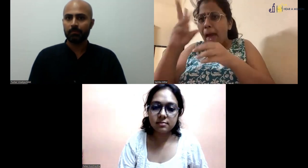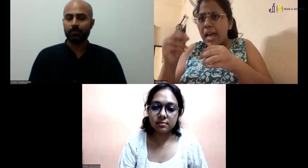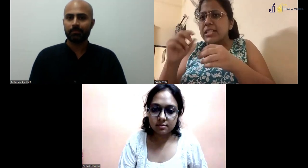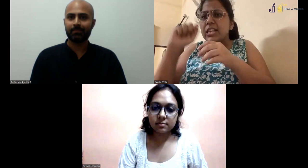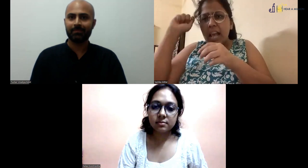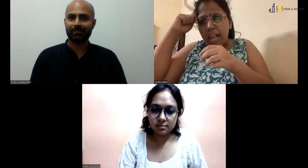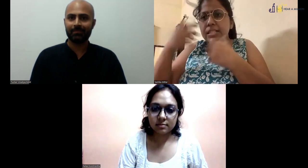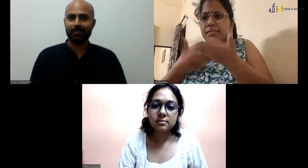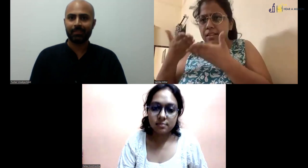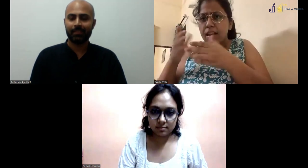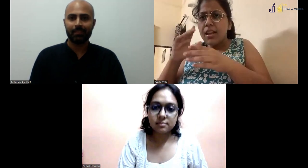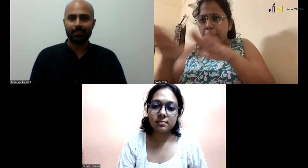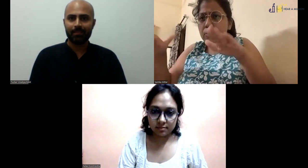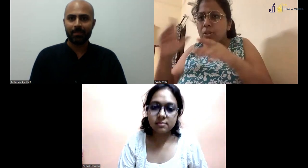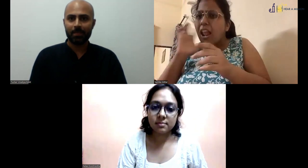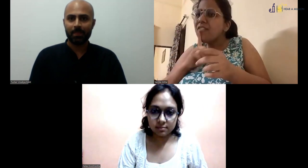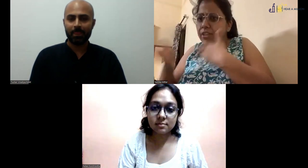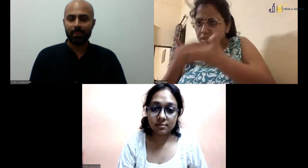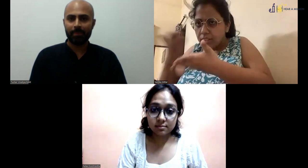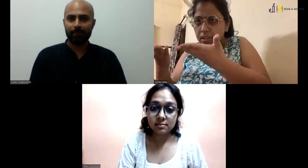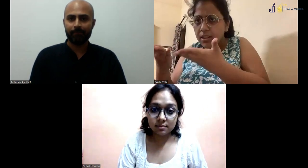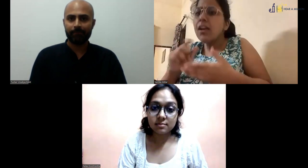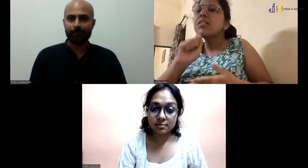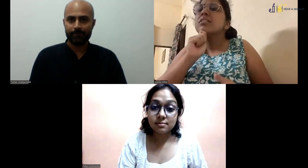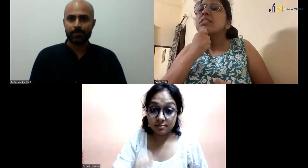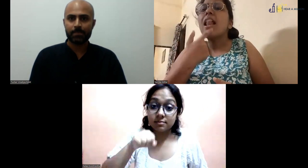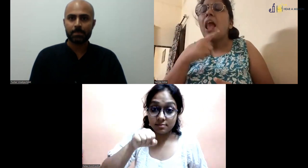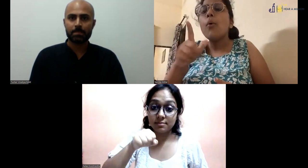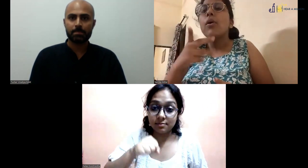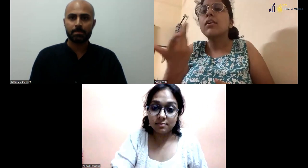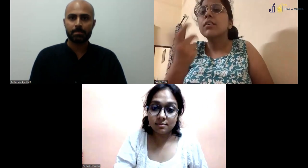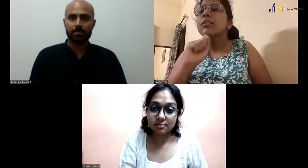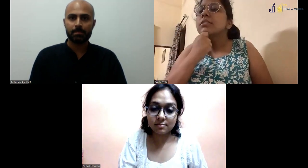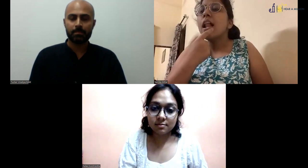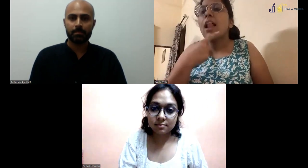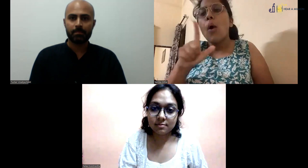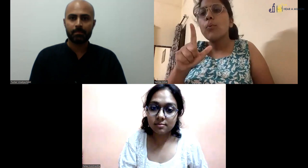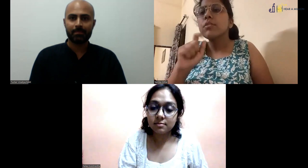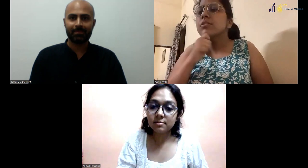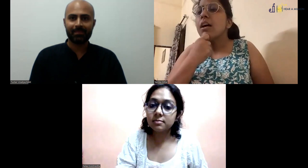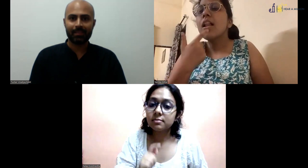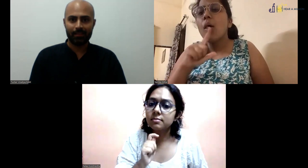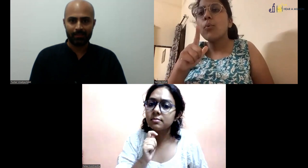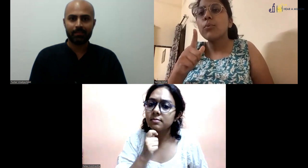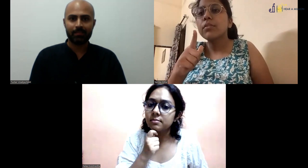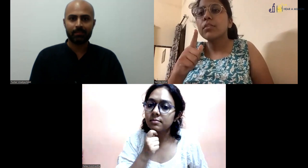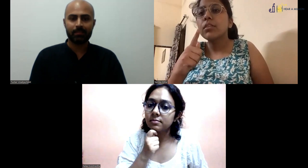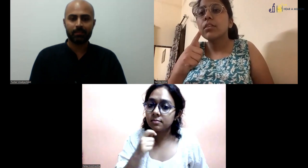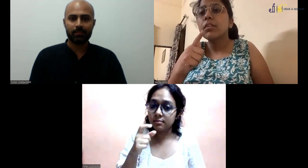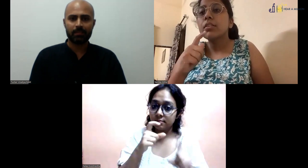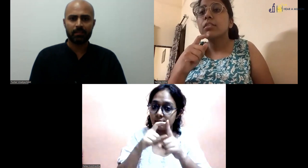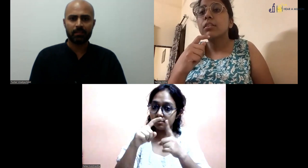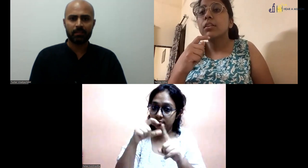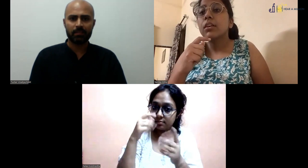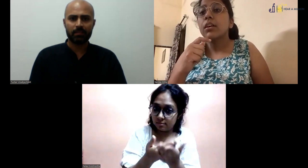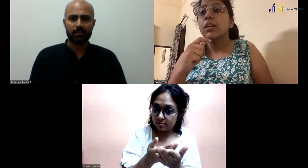My question is that subject teaching like math and all these, what is the age where